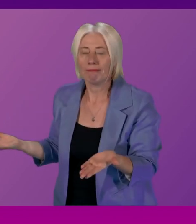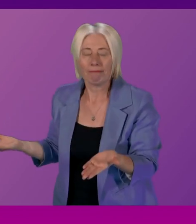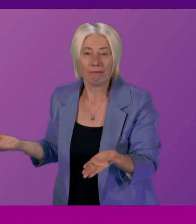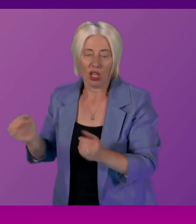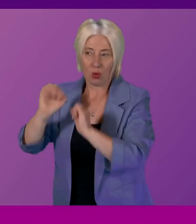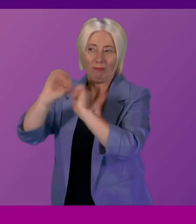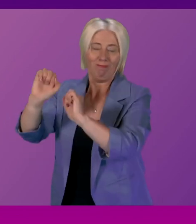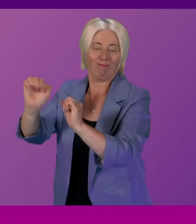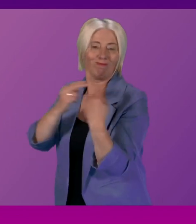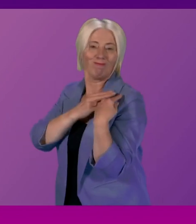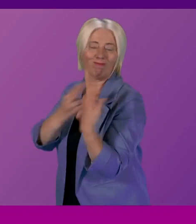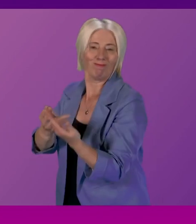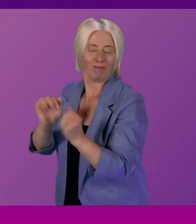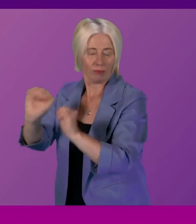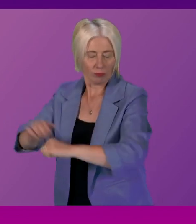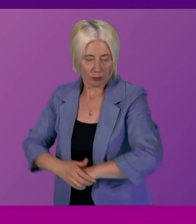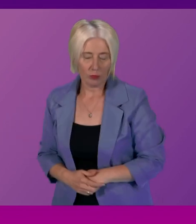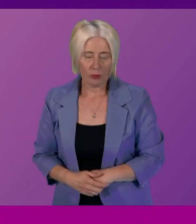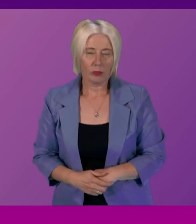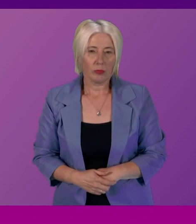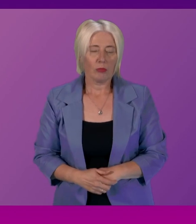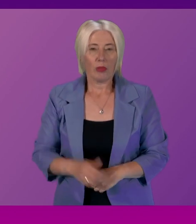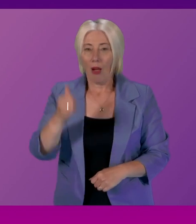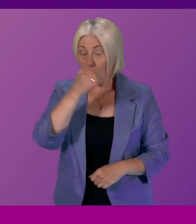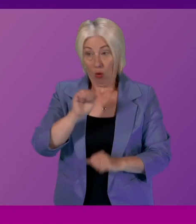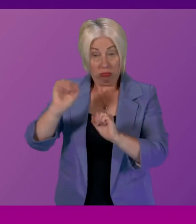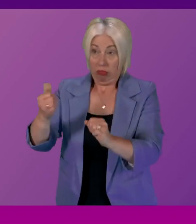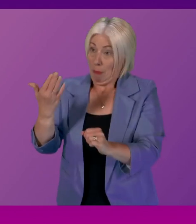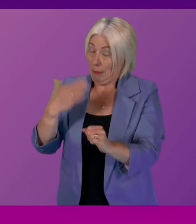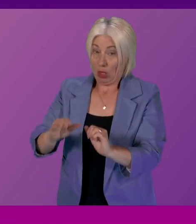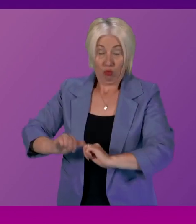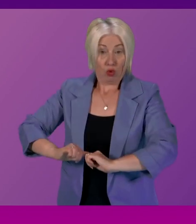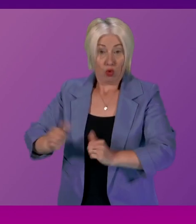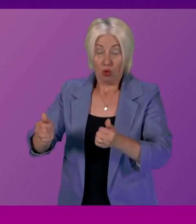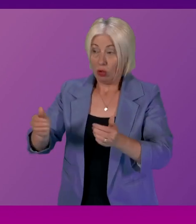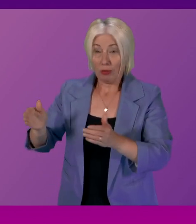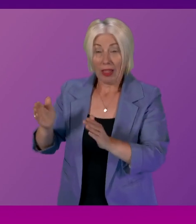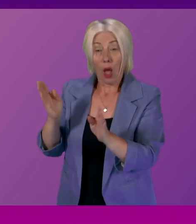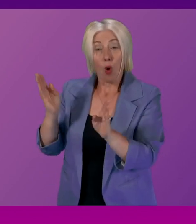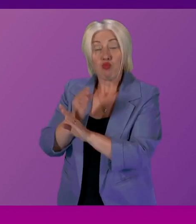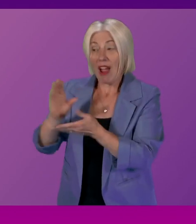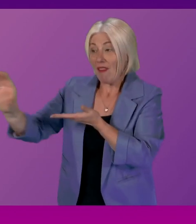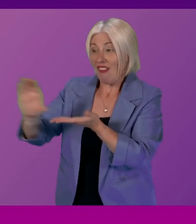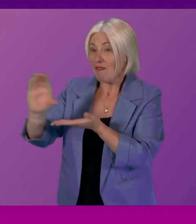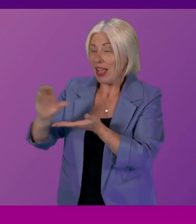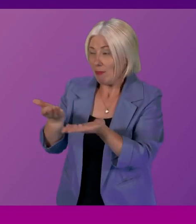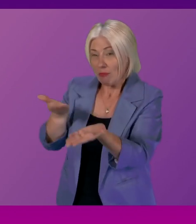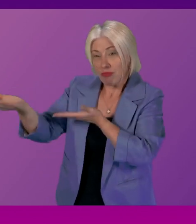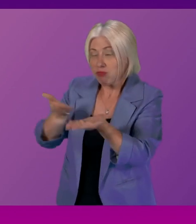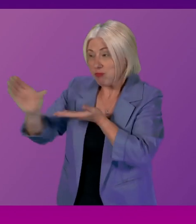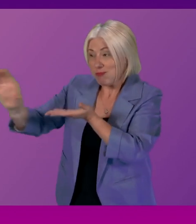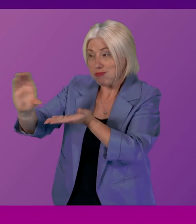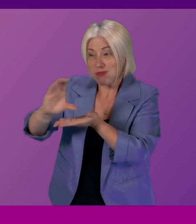the funding it has and of course they've done a good job in leveraging significant private investment in that regard